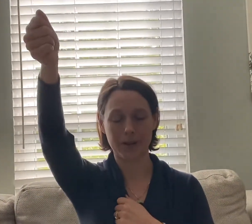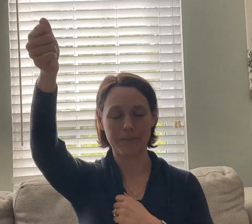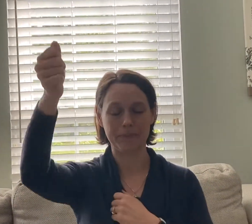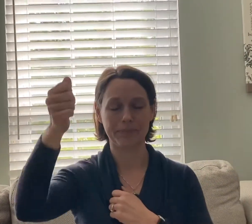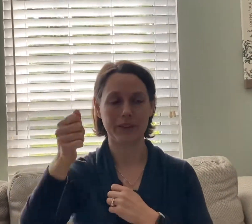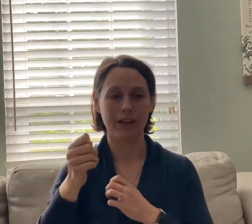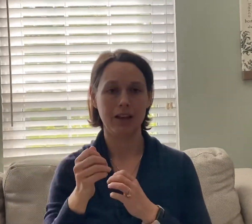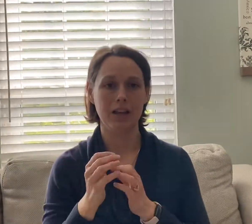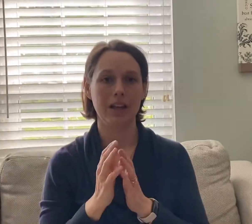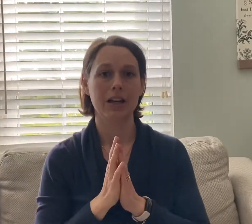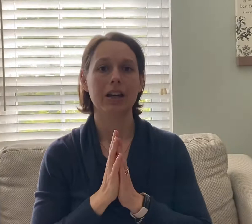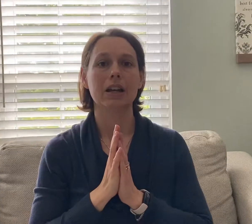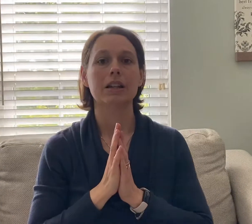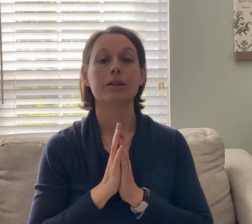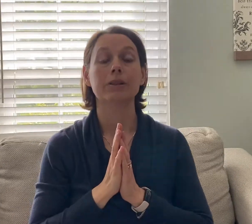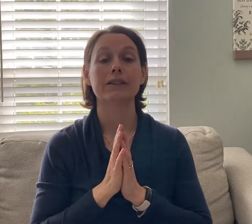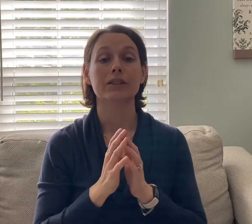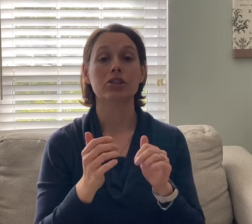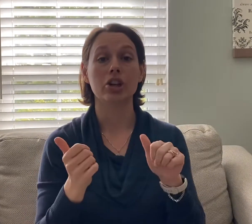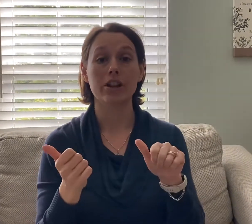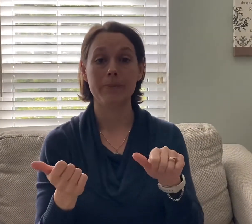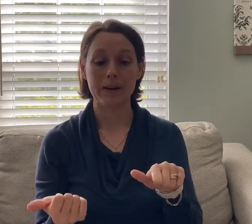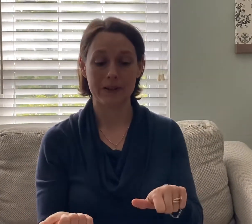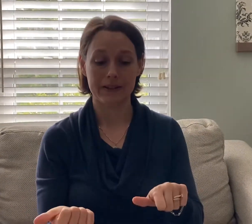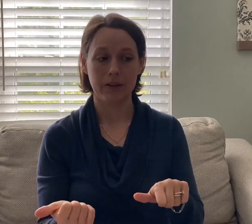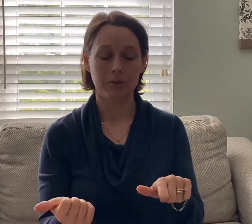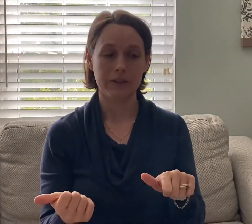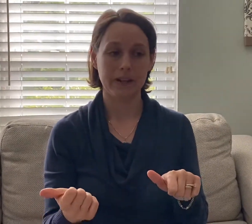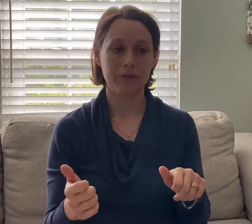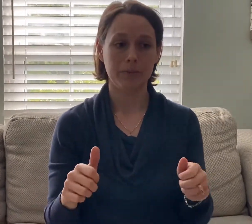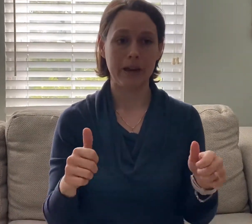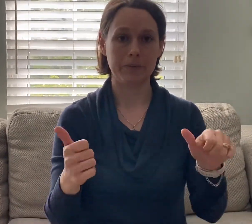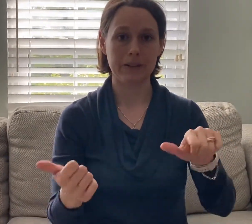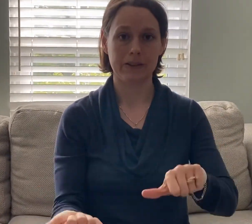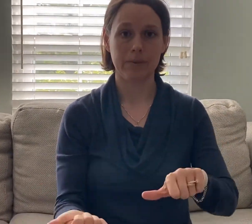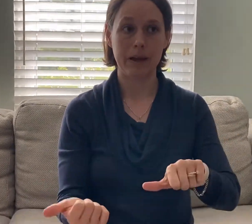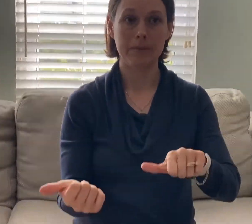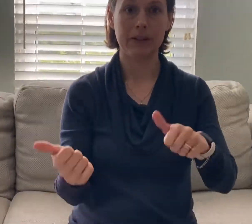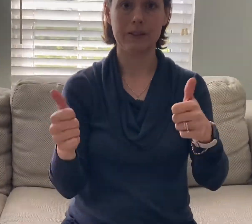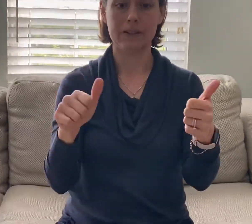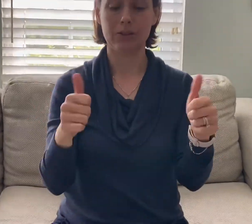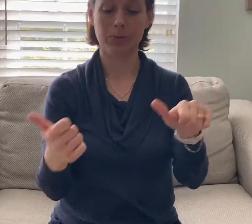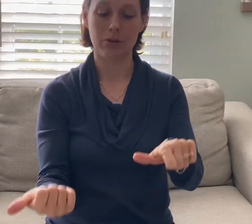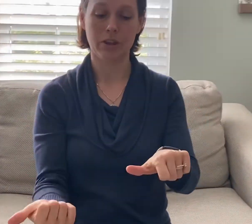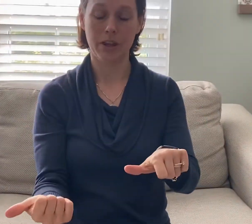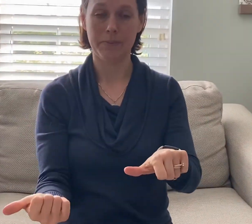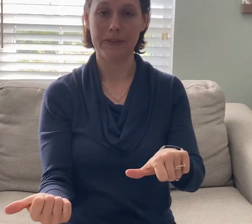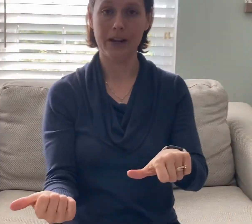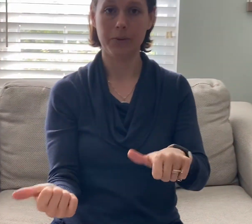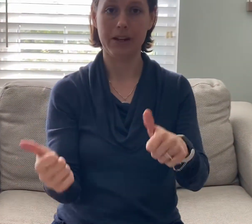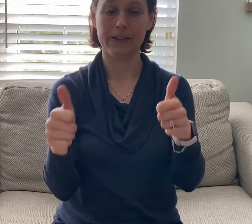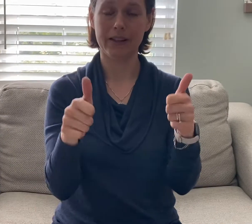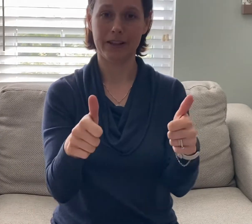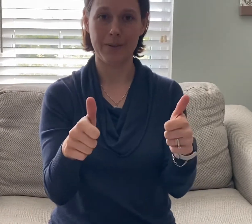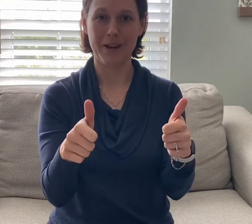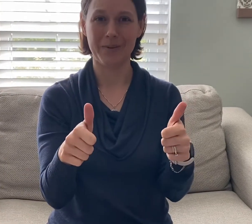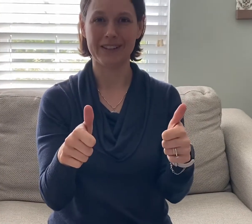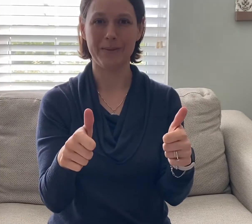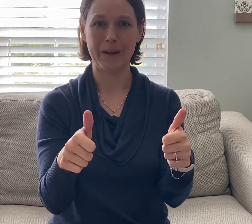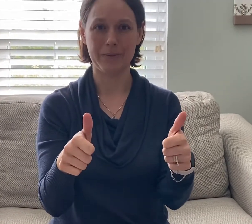to blessed John the Baptist now the sign for Baptist the Baptist is to put your thumb sideways and then come up cuz he baptized